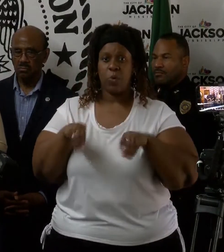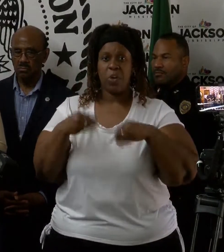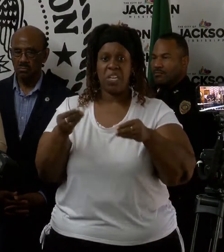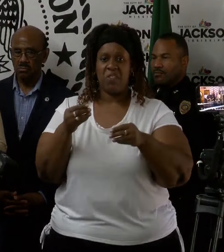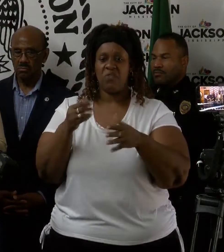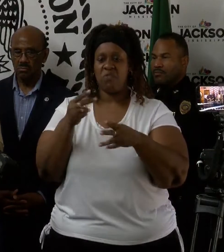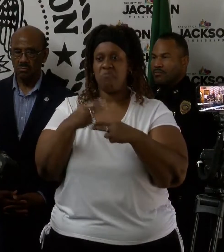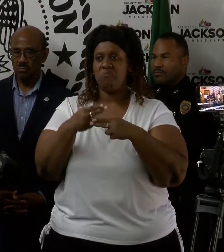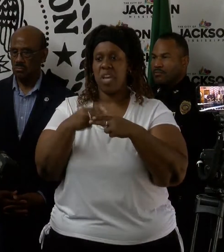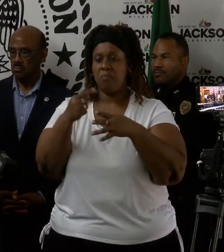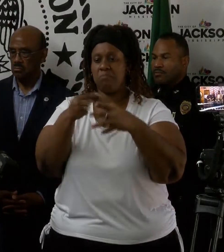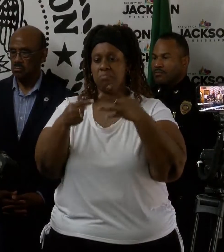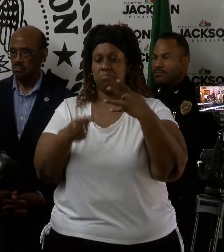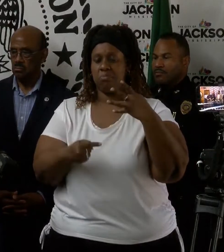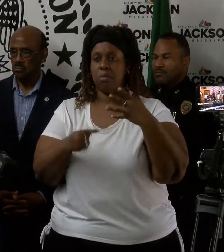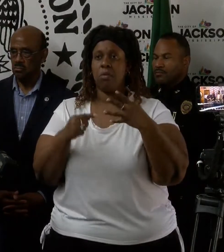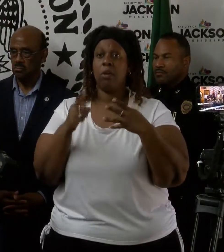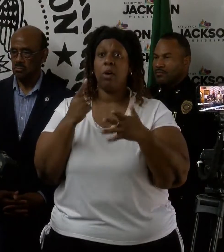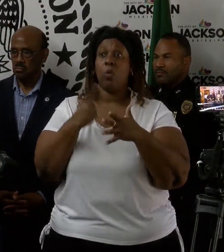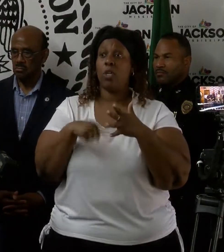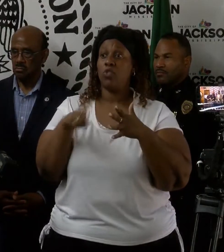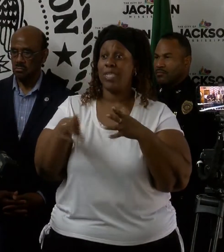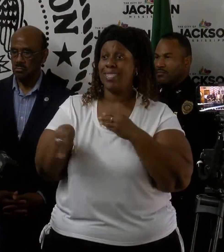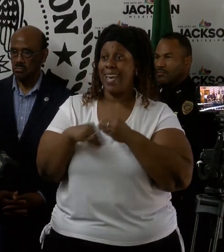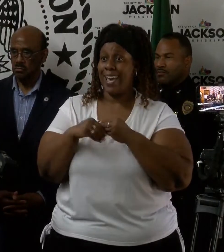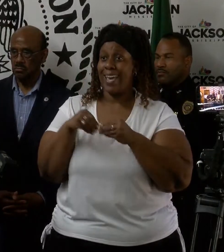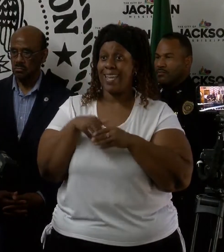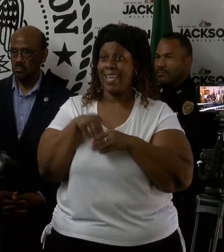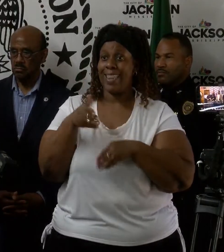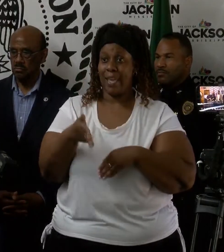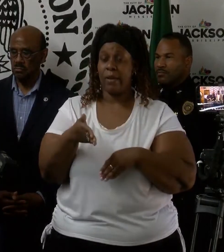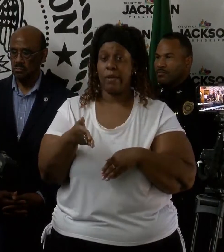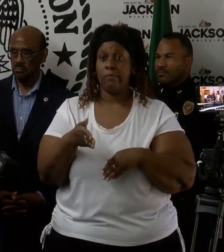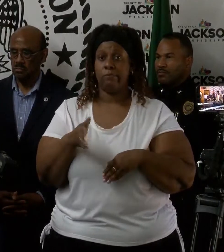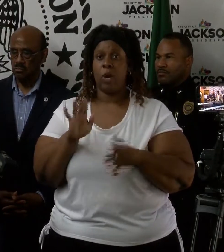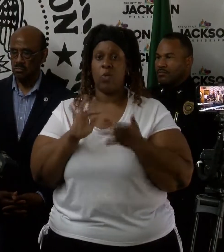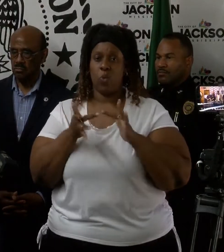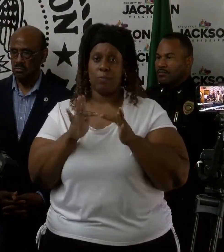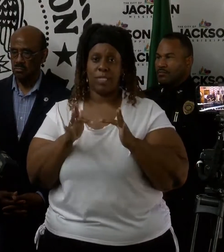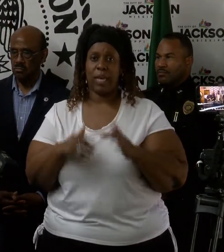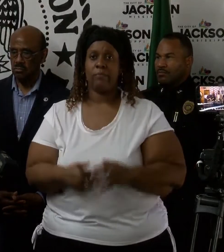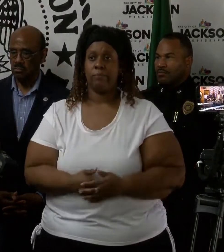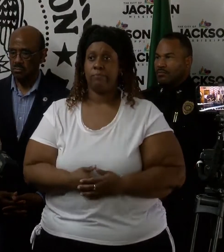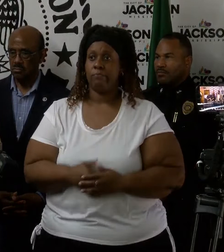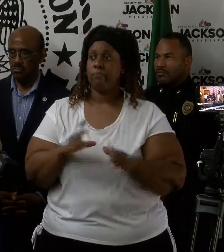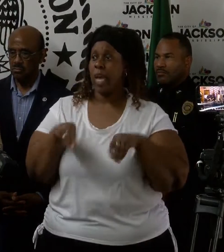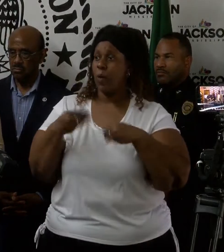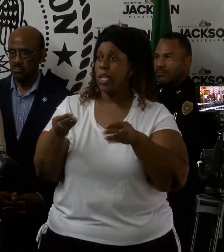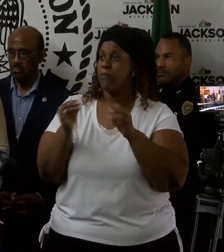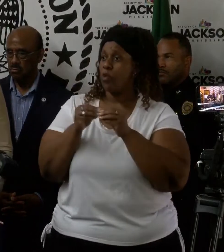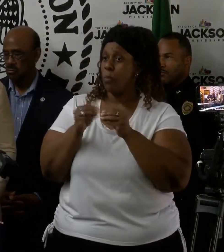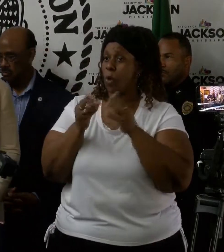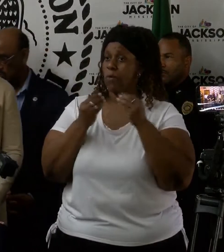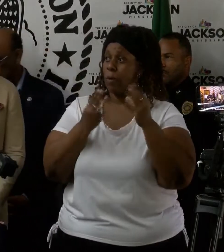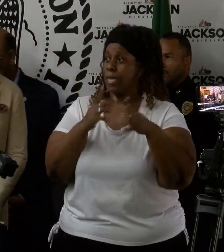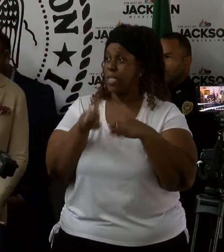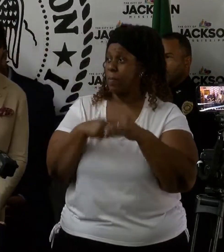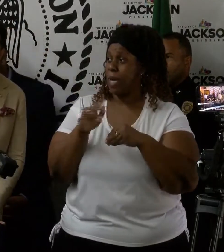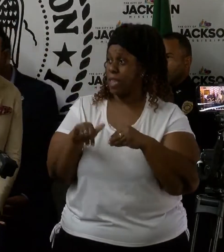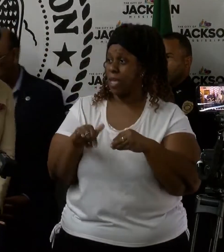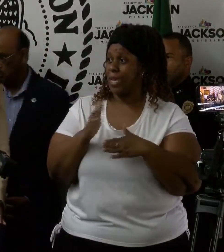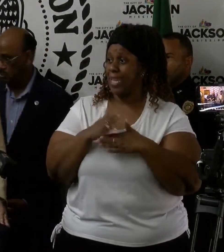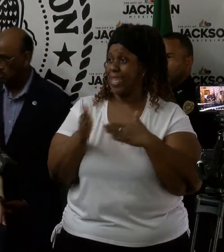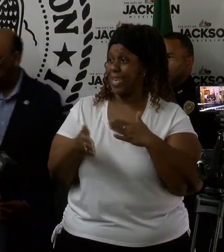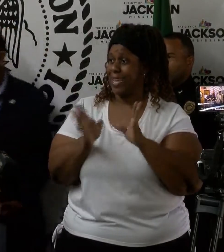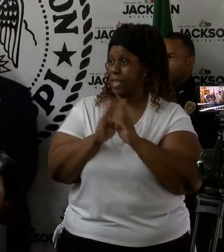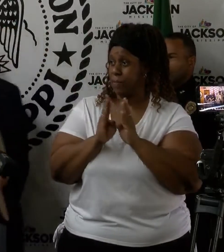vital information that we can house on that website to assist you. I will provide additional updates at the conclusion of the